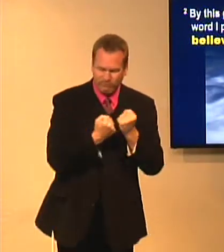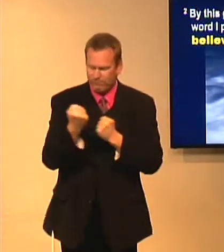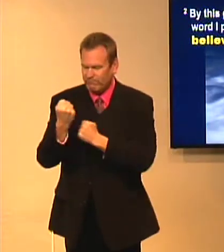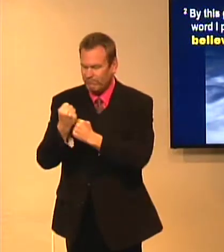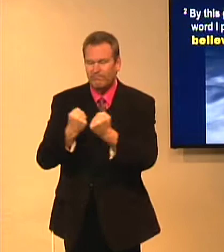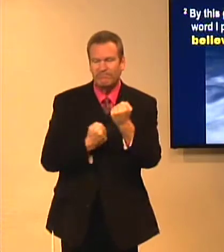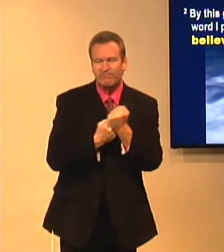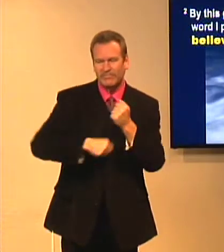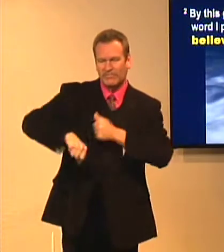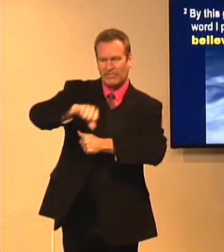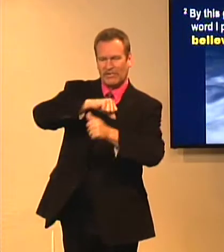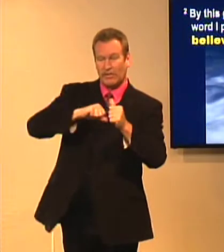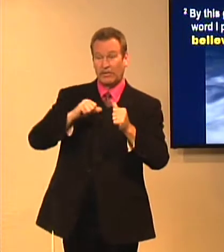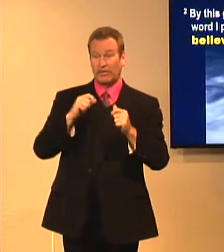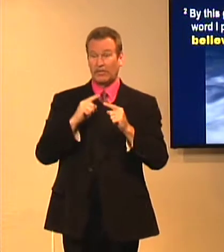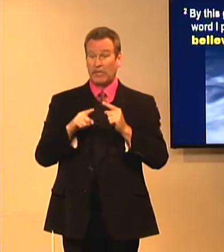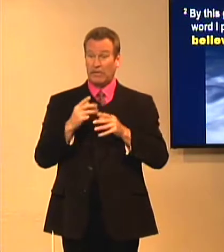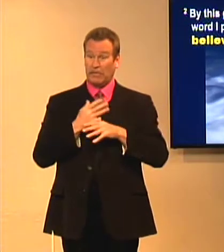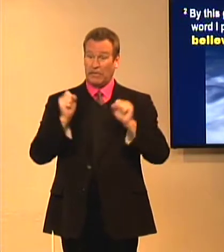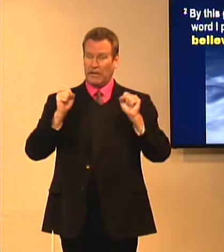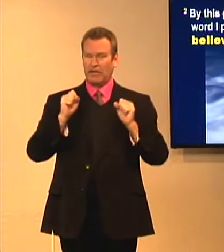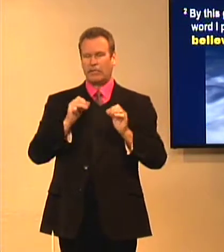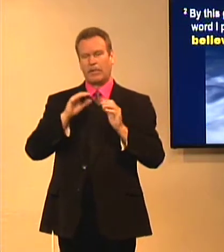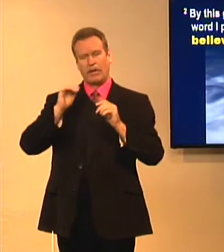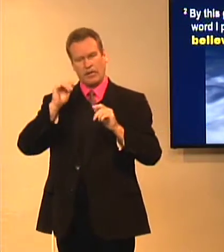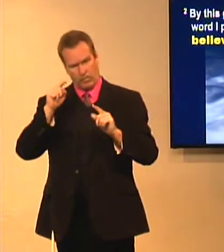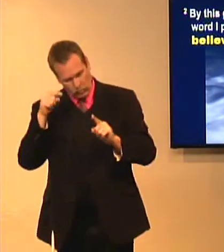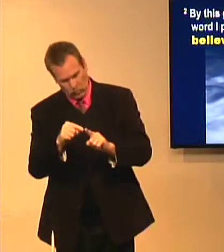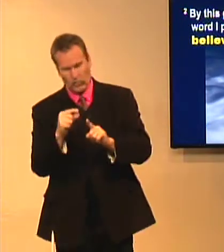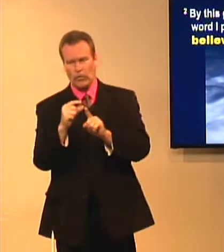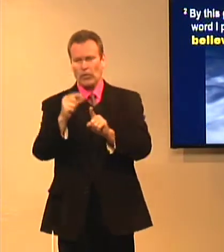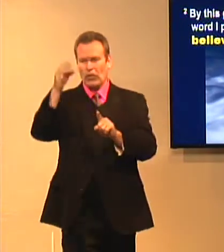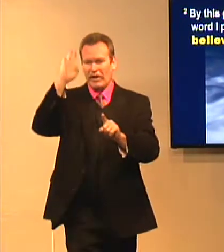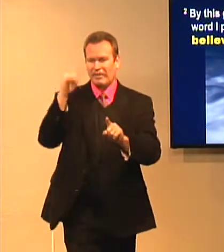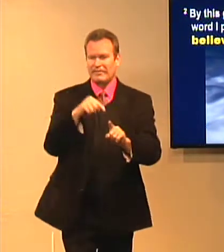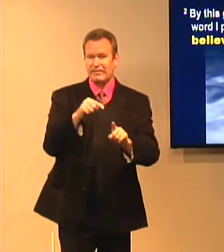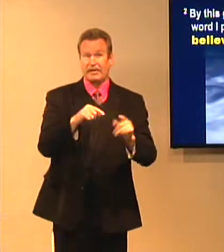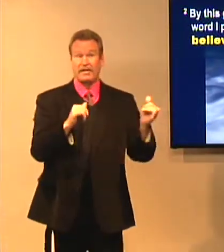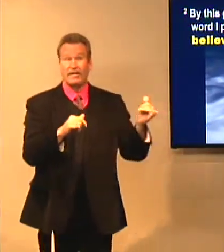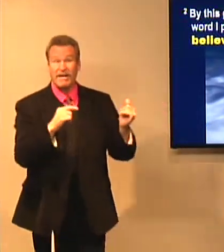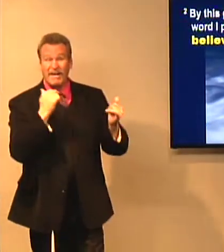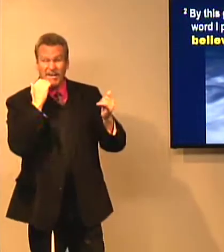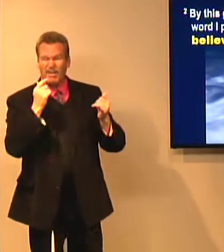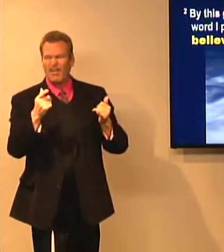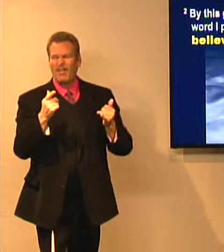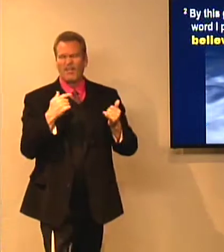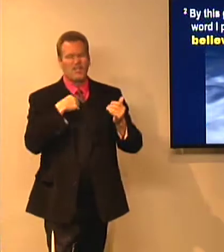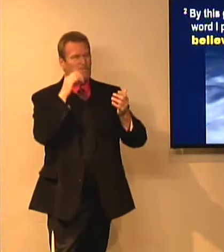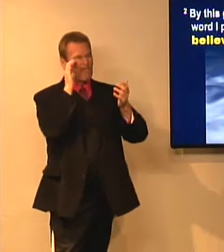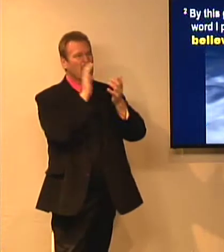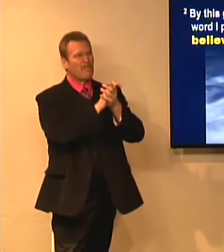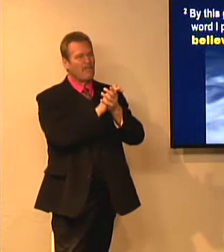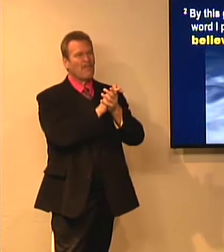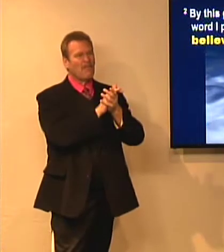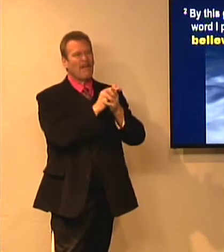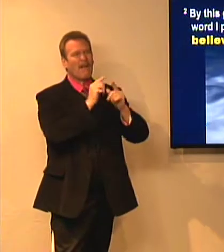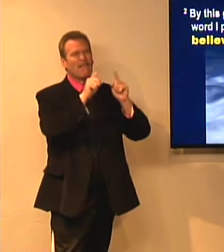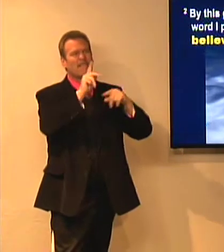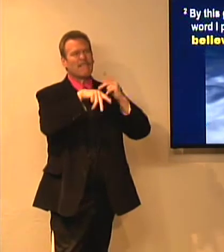Christ to support each other. But to be saved individually, you have to go to God. You can't go to a church. And so sometimes a